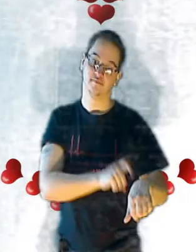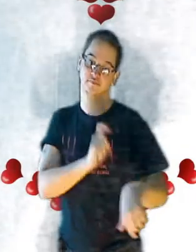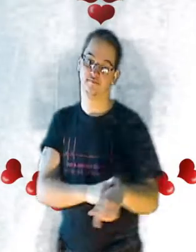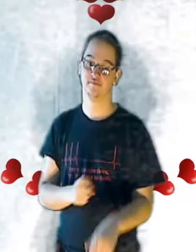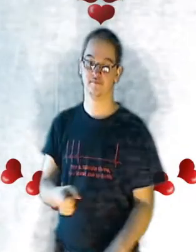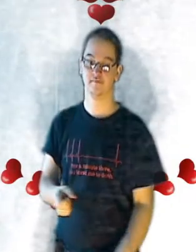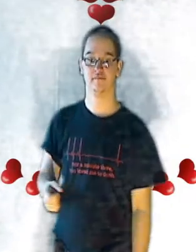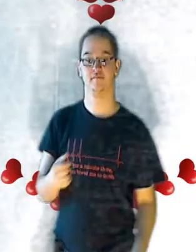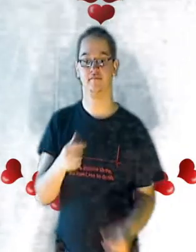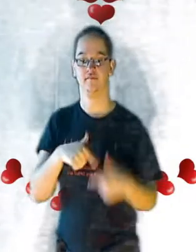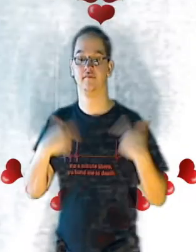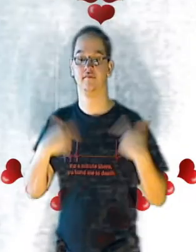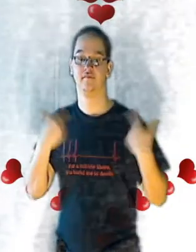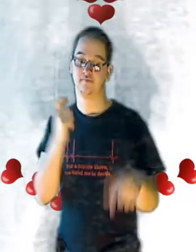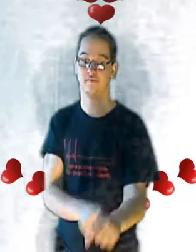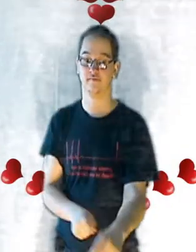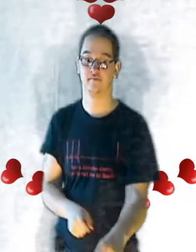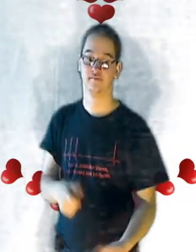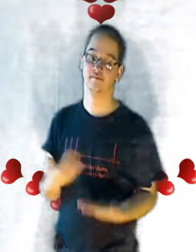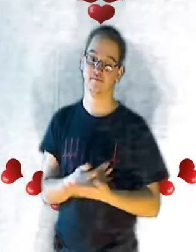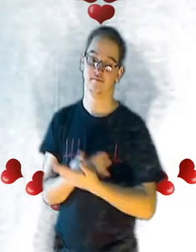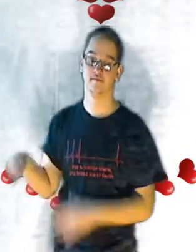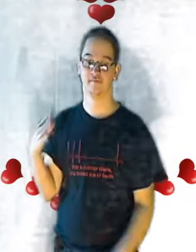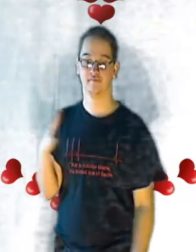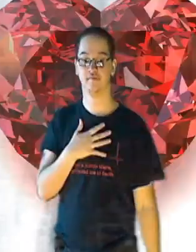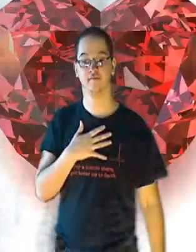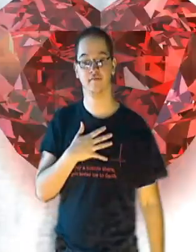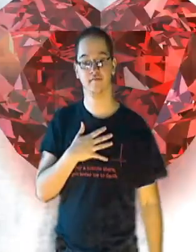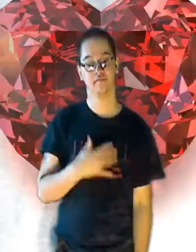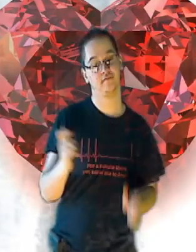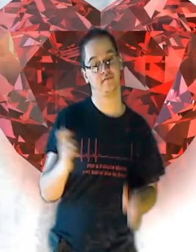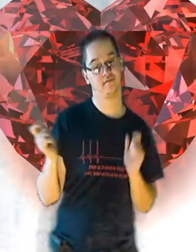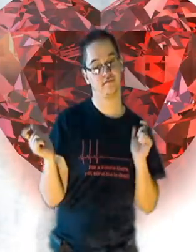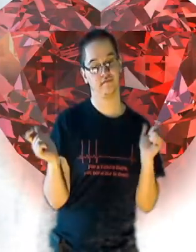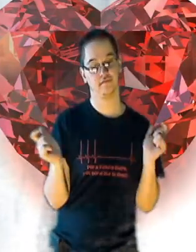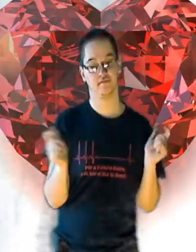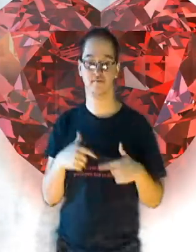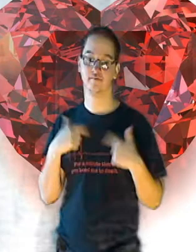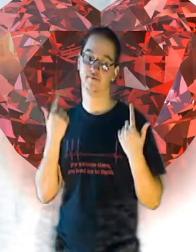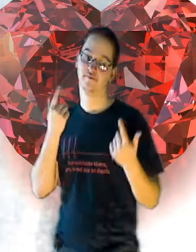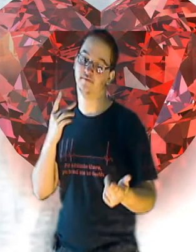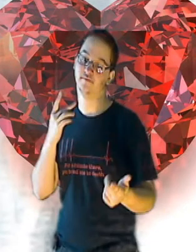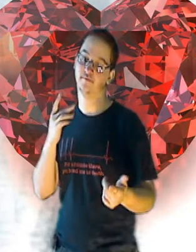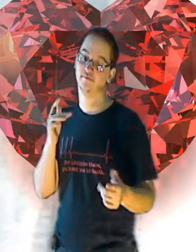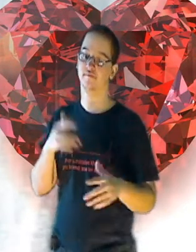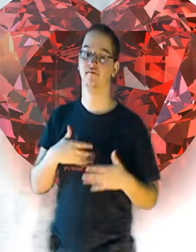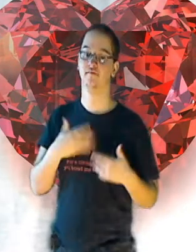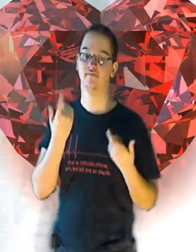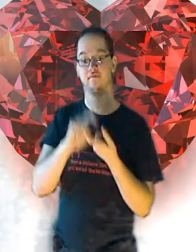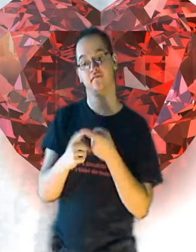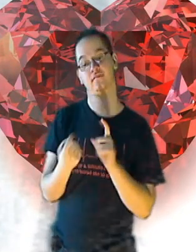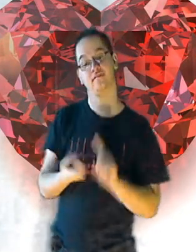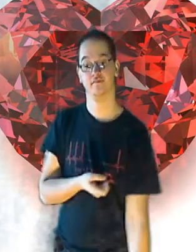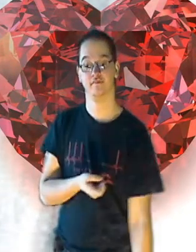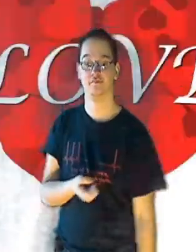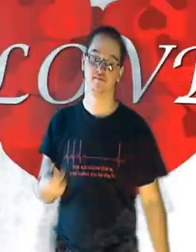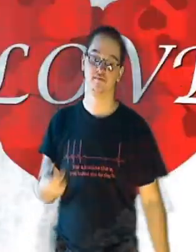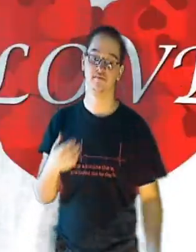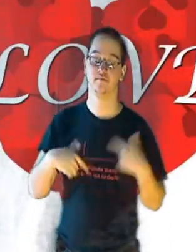Somebody's last time, baby, be mine If you're looking to be somebody's just friends We'll laugh, a